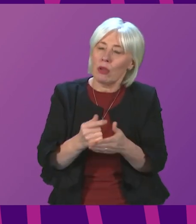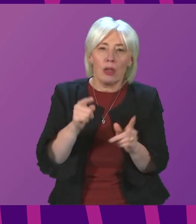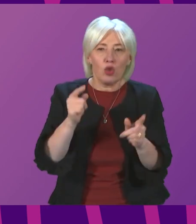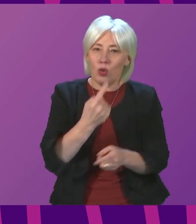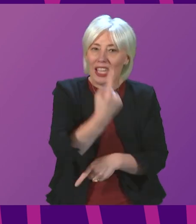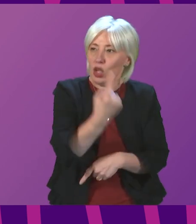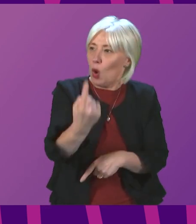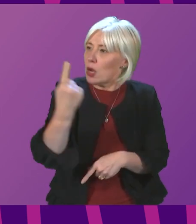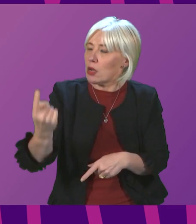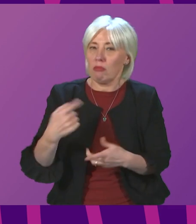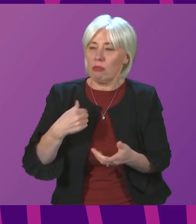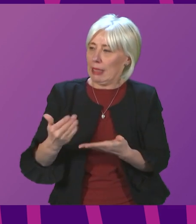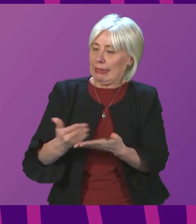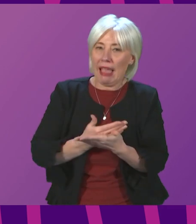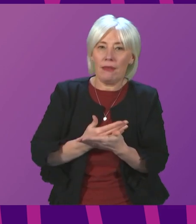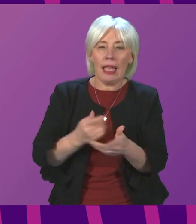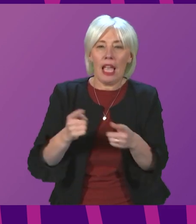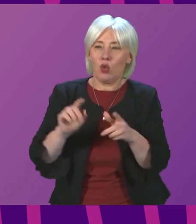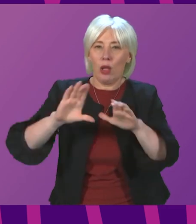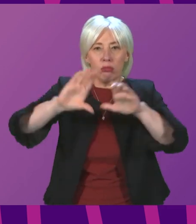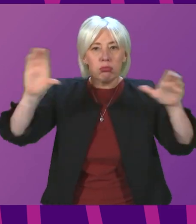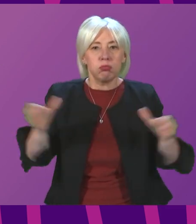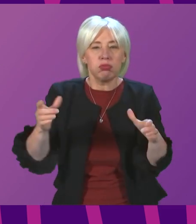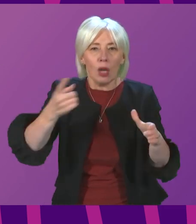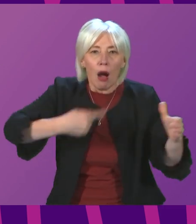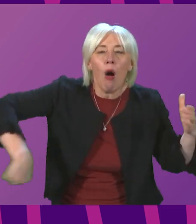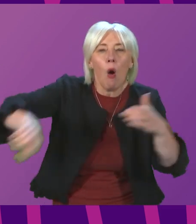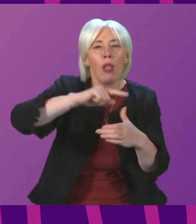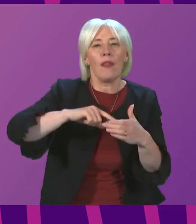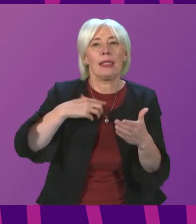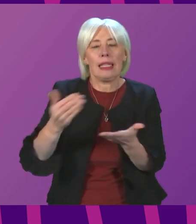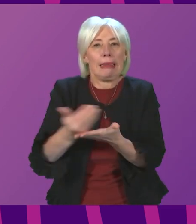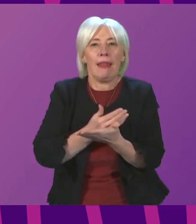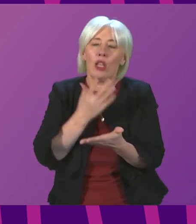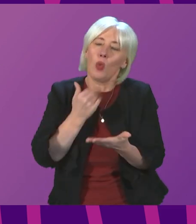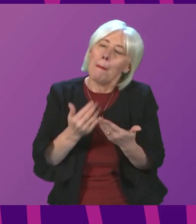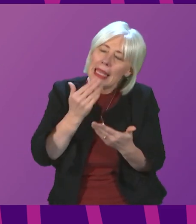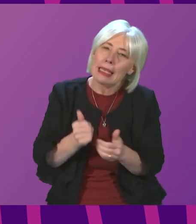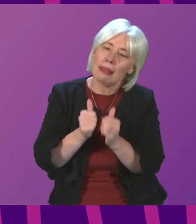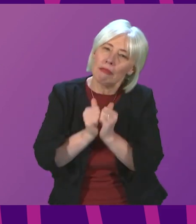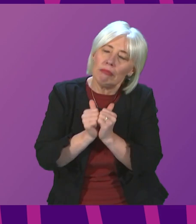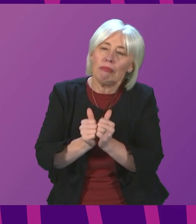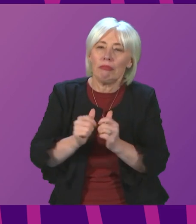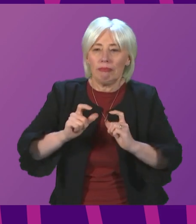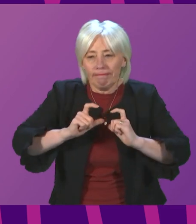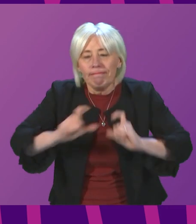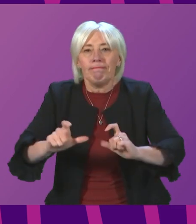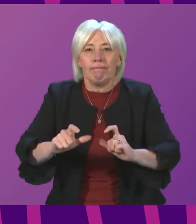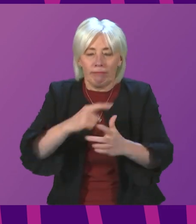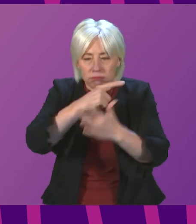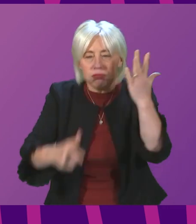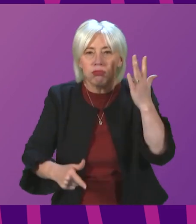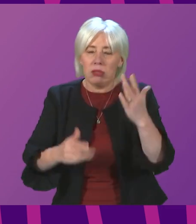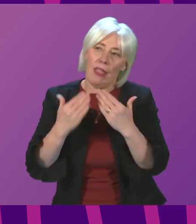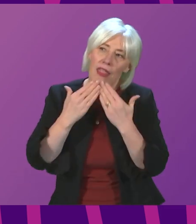person's individual safety and also to the collective safety of all of us. So I would urge people to please stick with them. And my thanks again go to